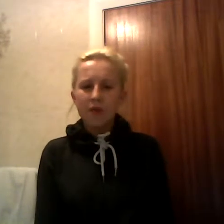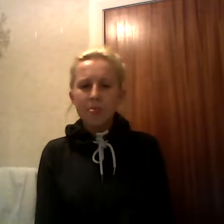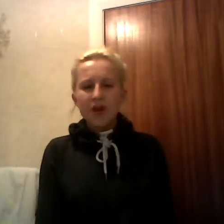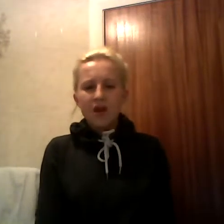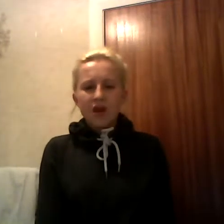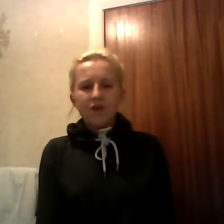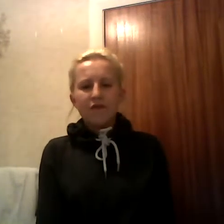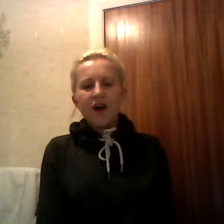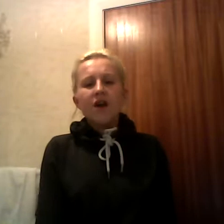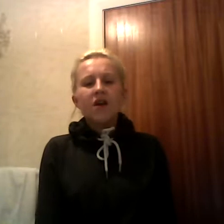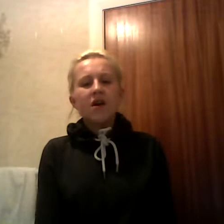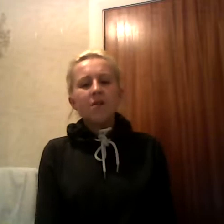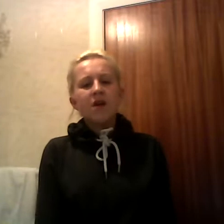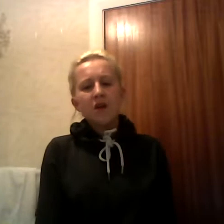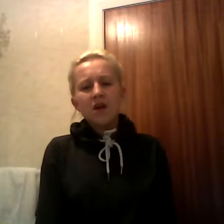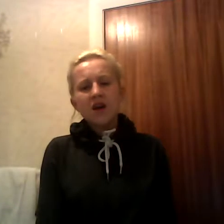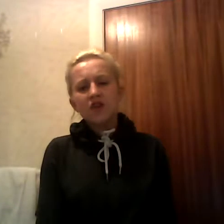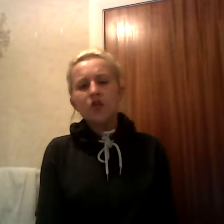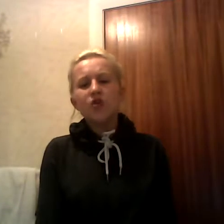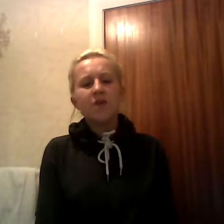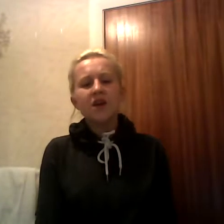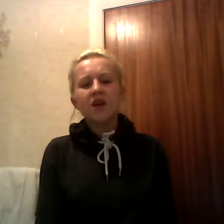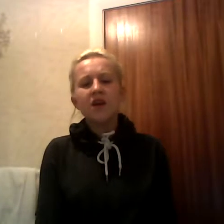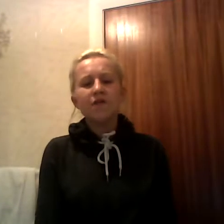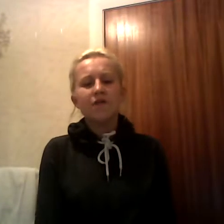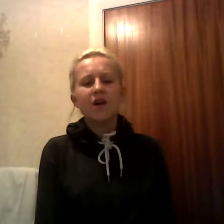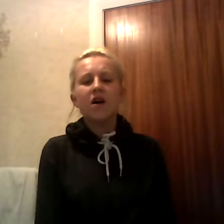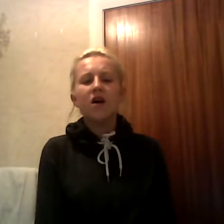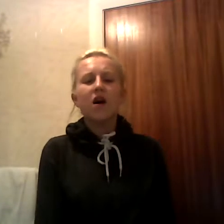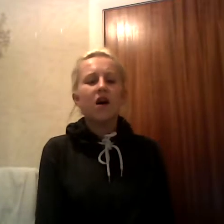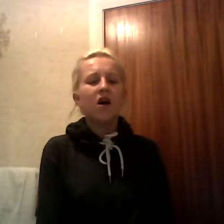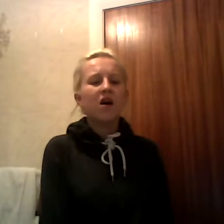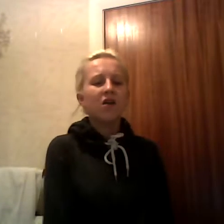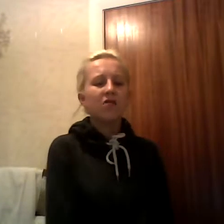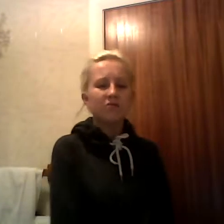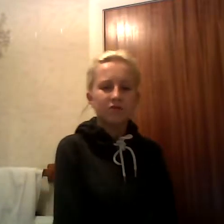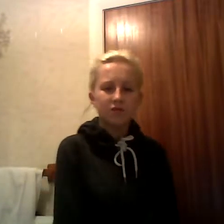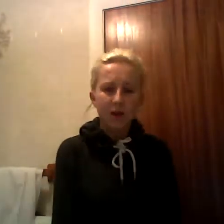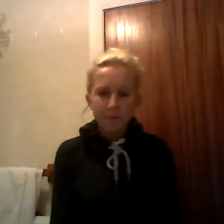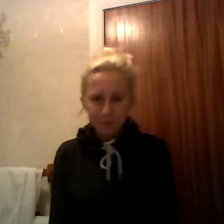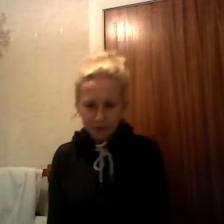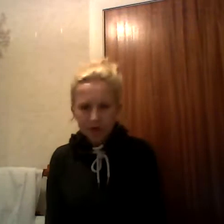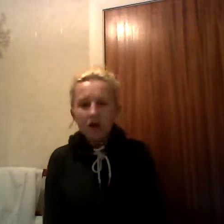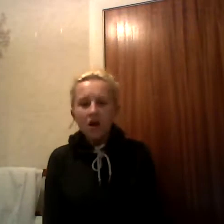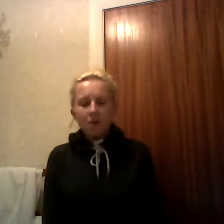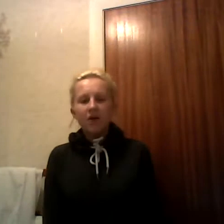If I am anywhere to be found But